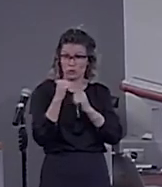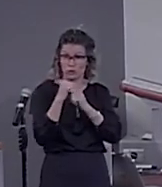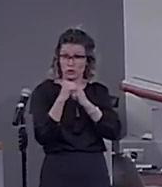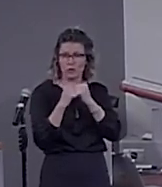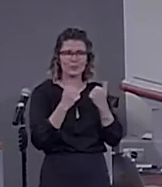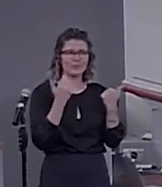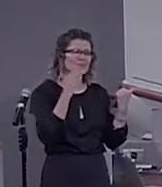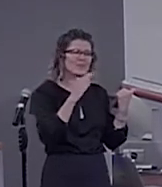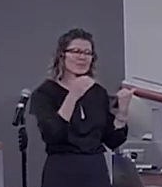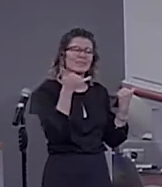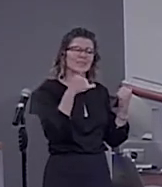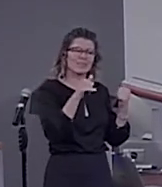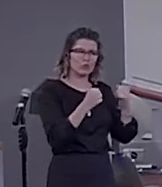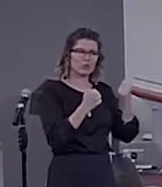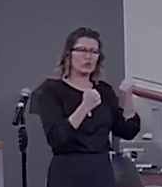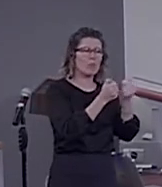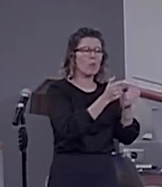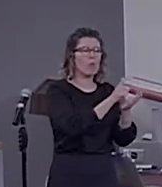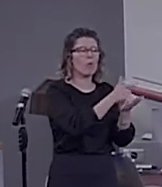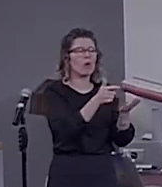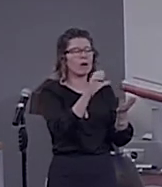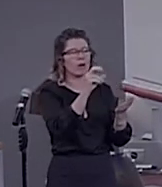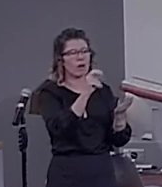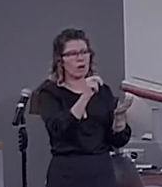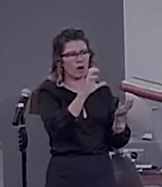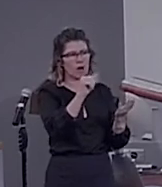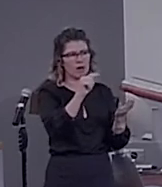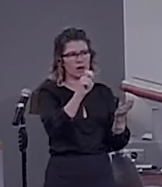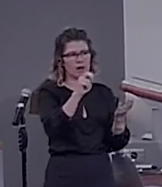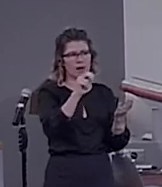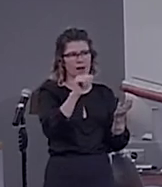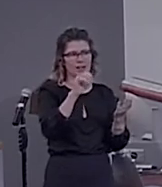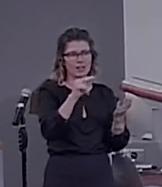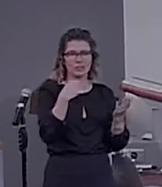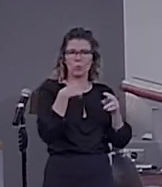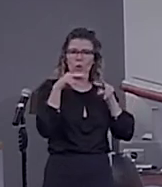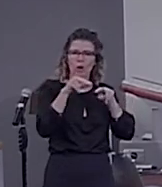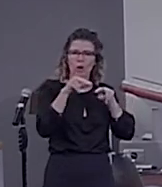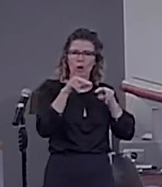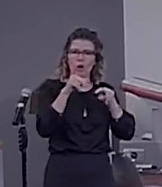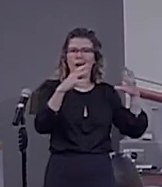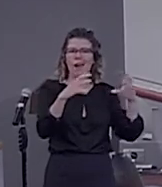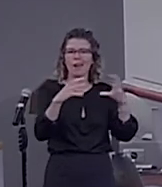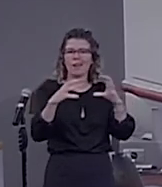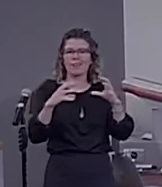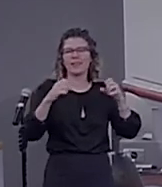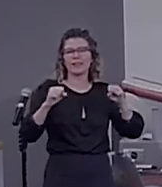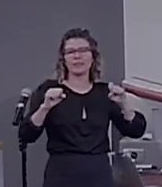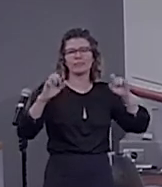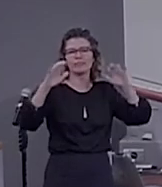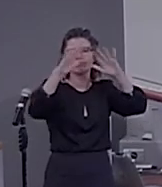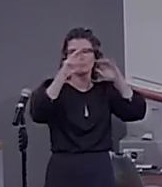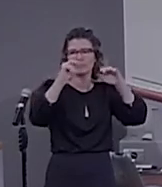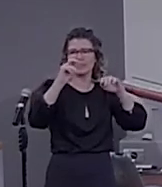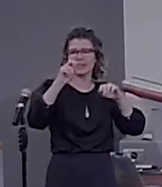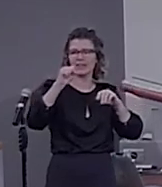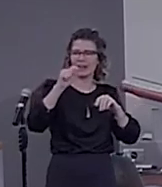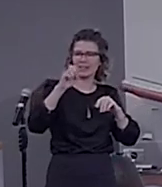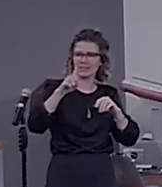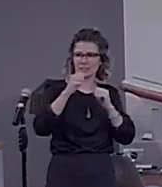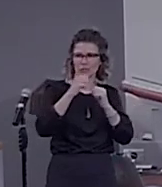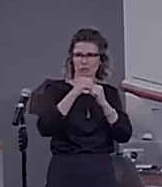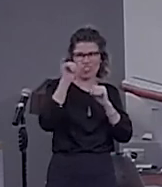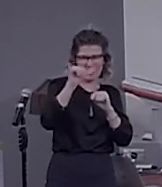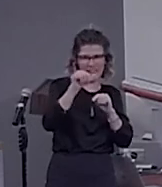a selective marker of nesting. I think this is the $1 million question, how nesting is coded by neural networks.